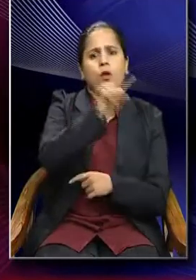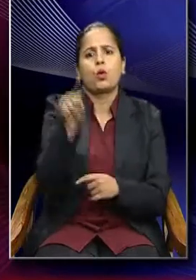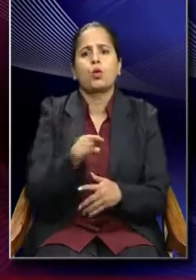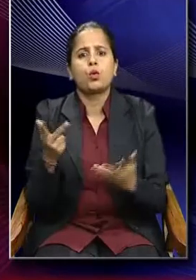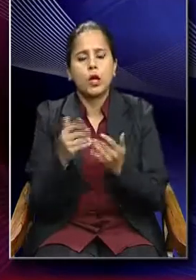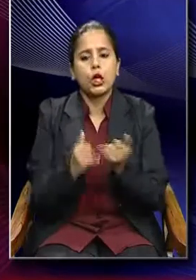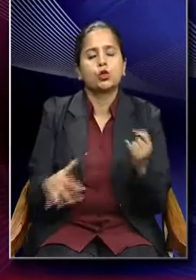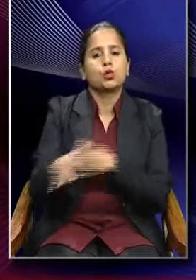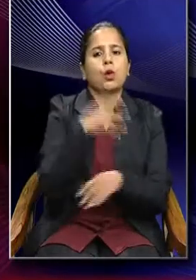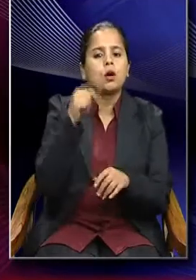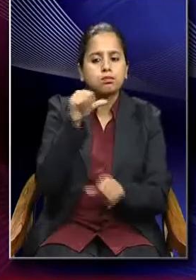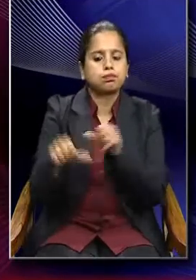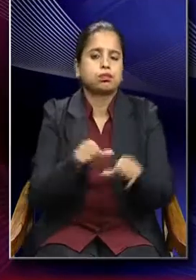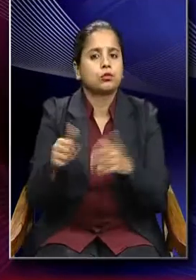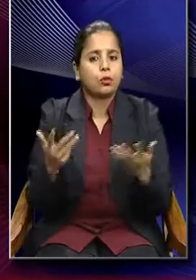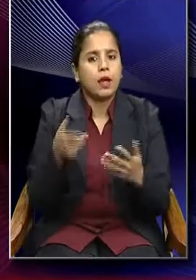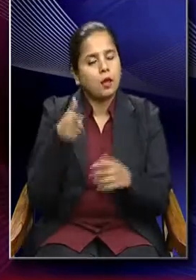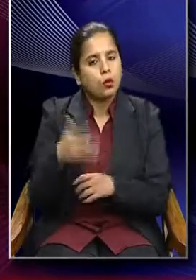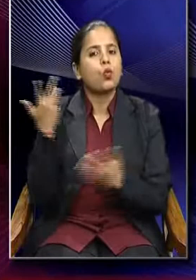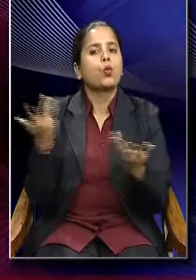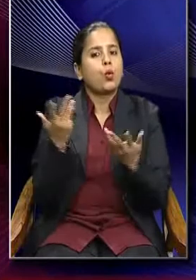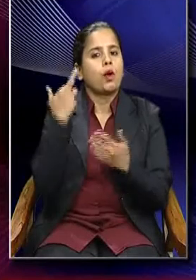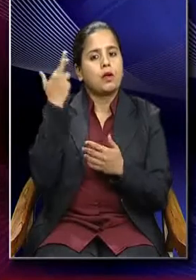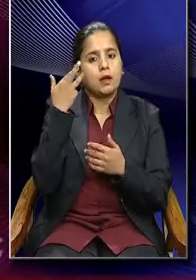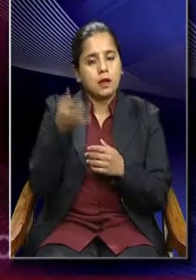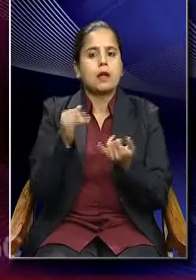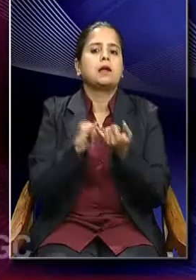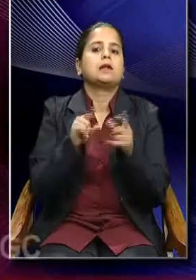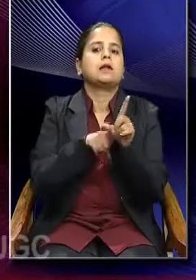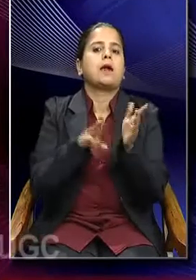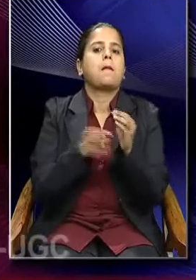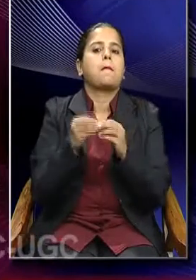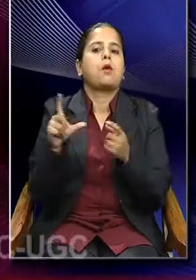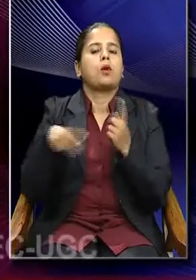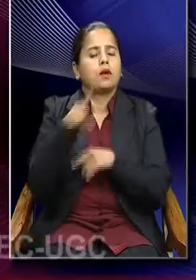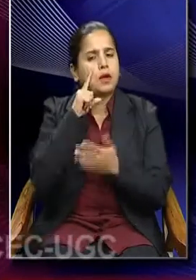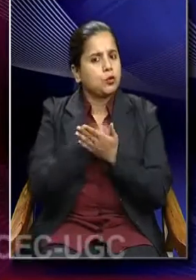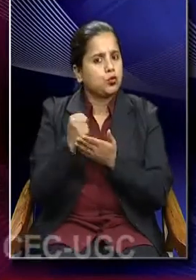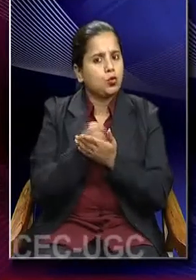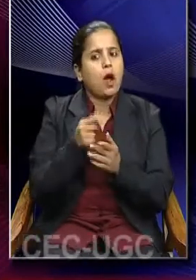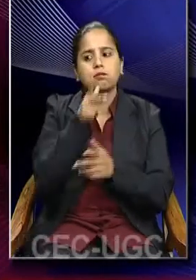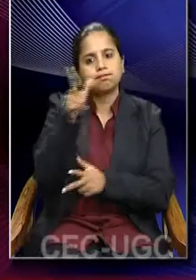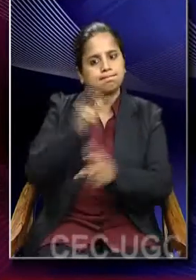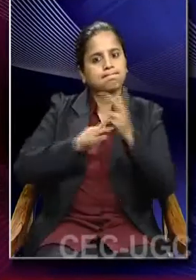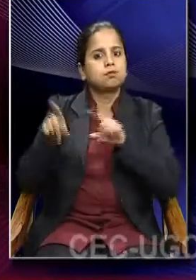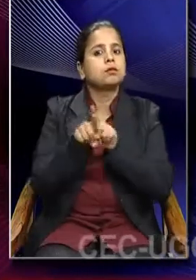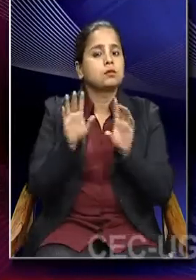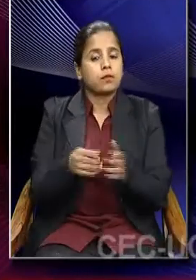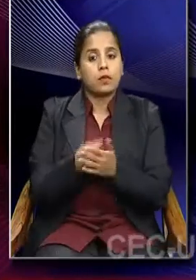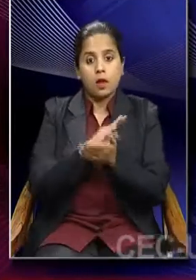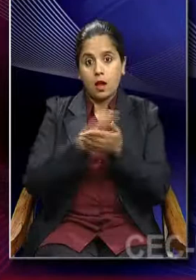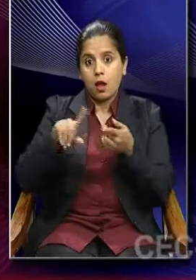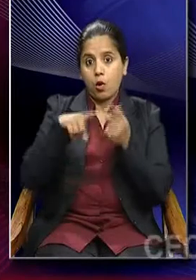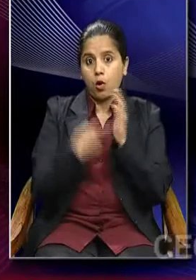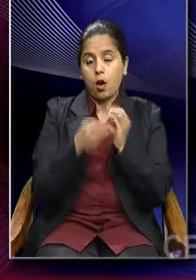social order. So, that is what the symbolic interactionists are trying to tell us. How but me